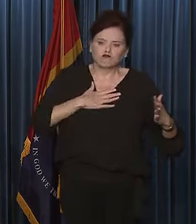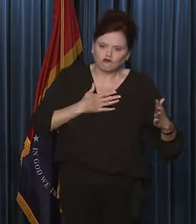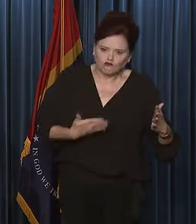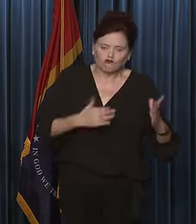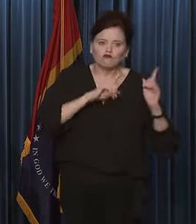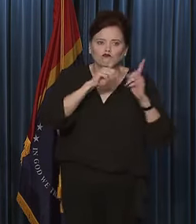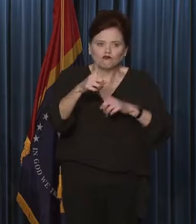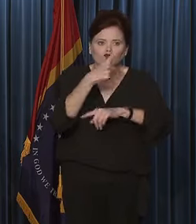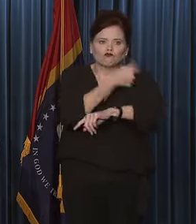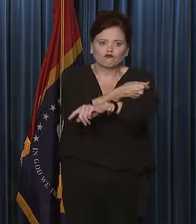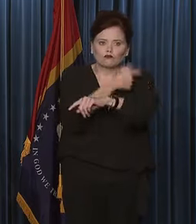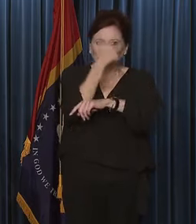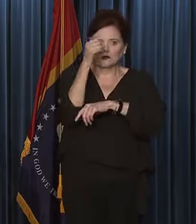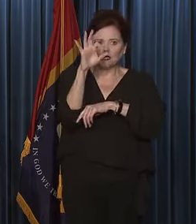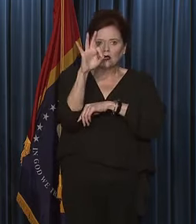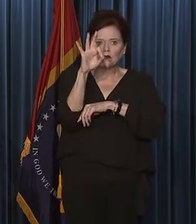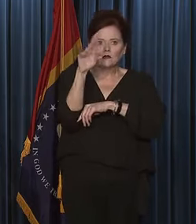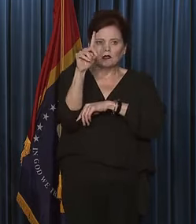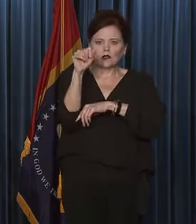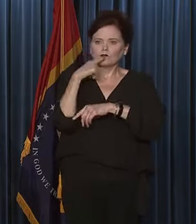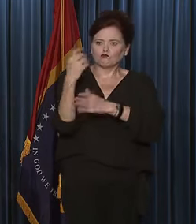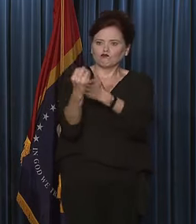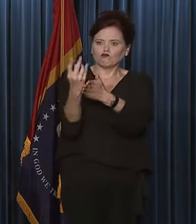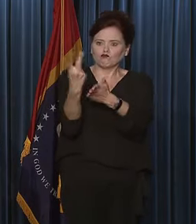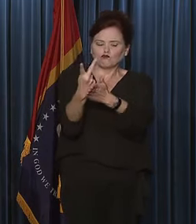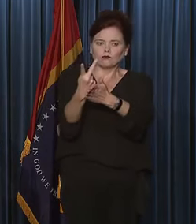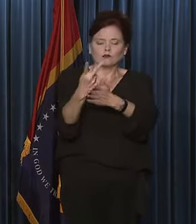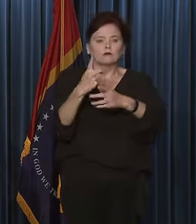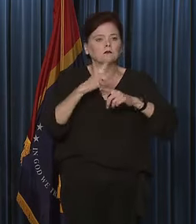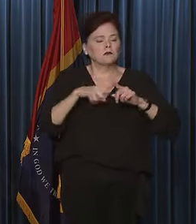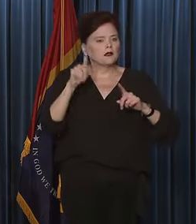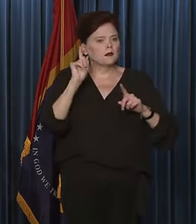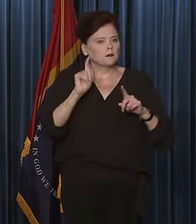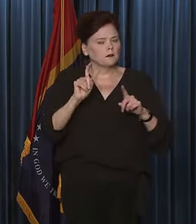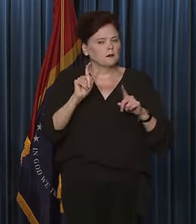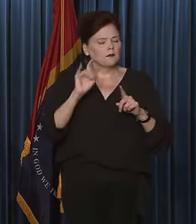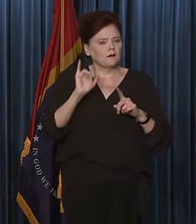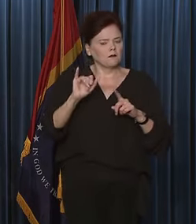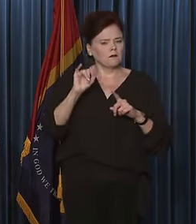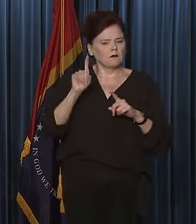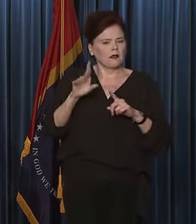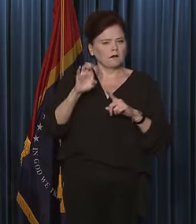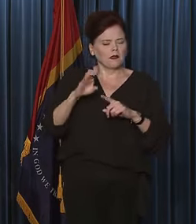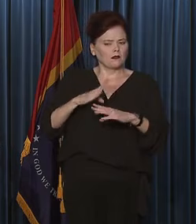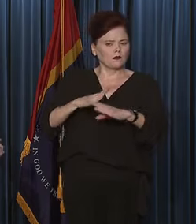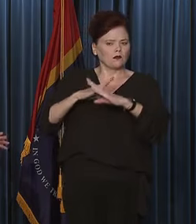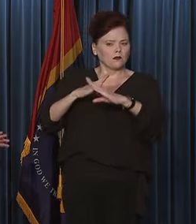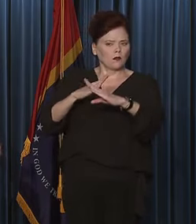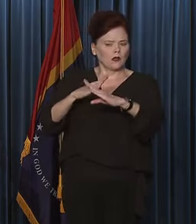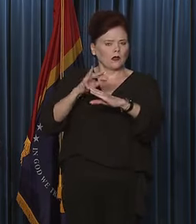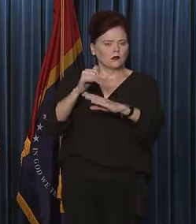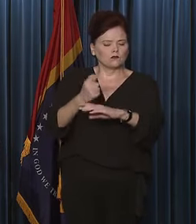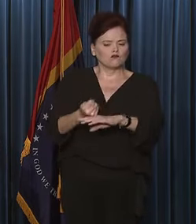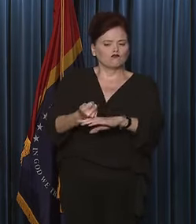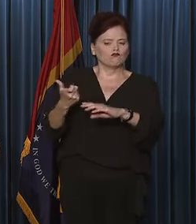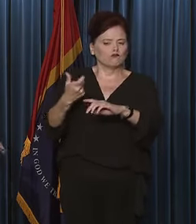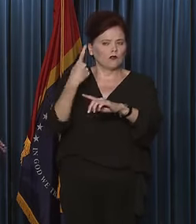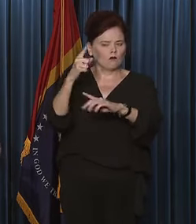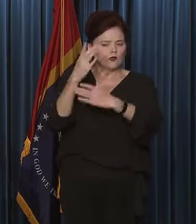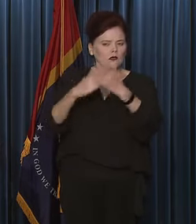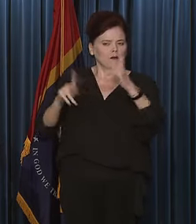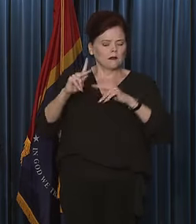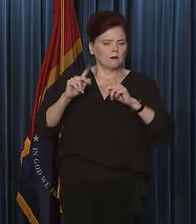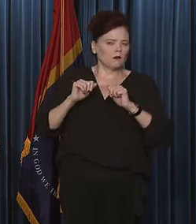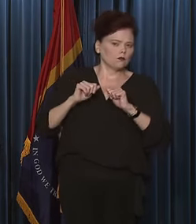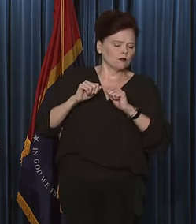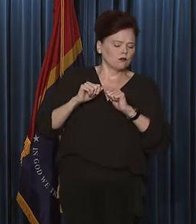the, uh, FDA has approved Pfizer. But again, it has got to be a roadblock, uh, that has been eliminated for some. and I think across